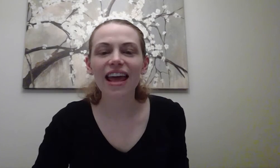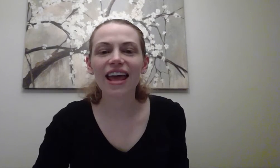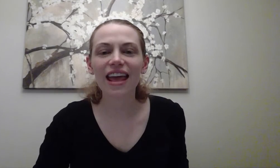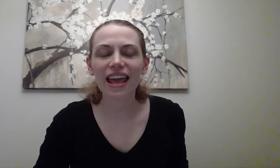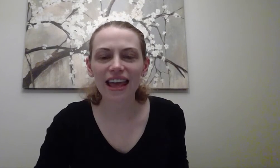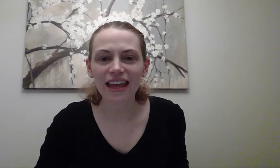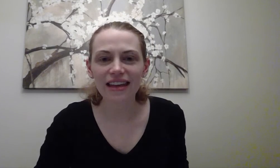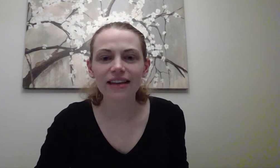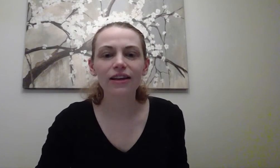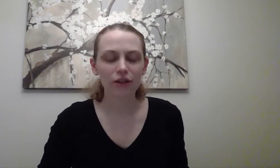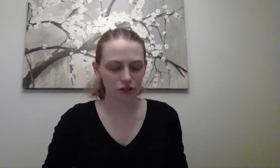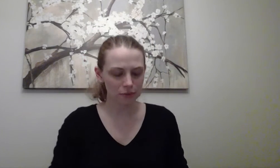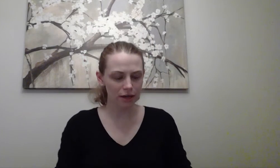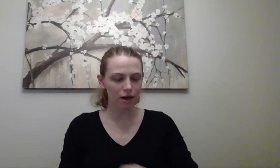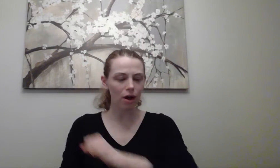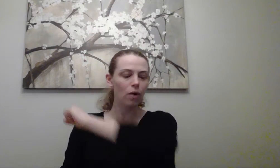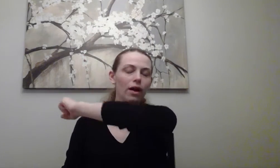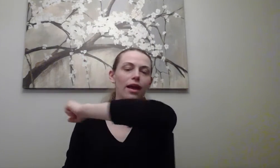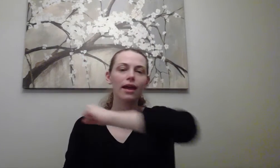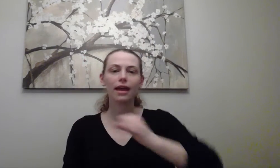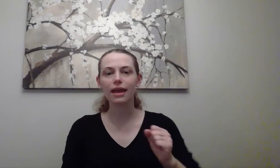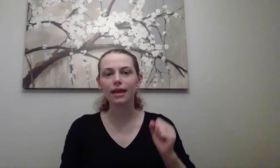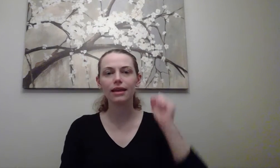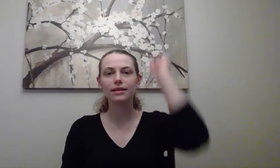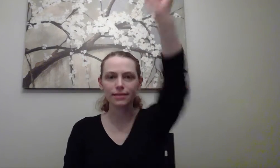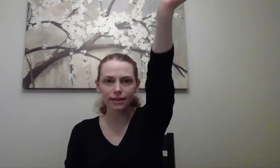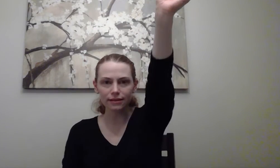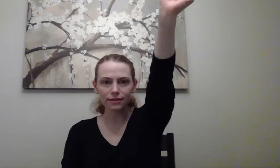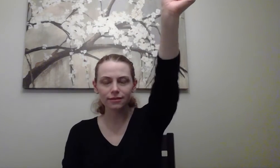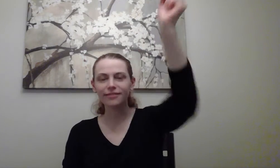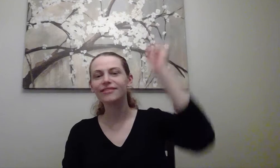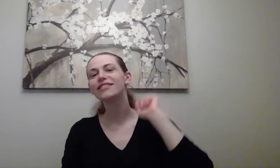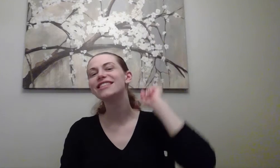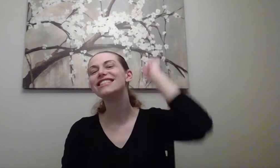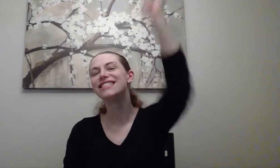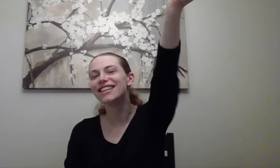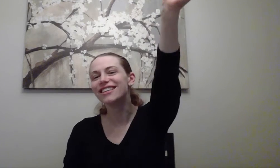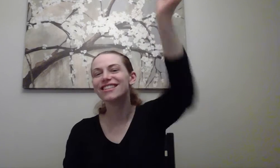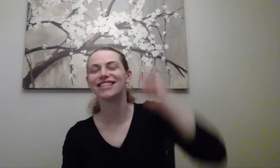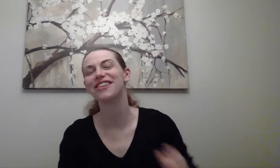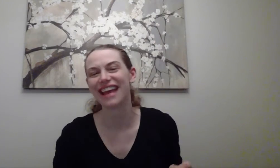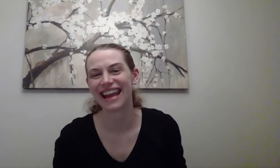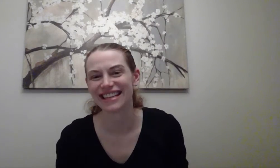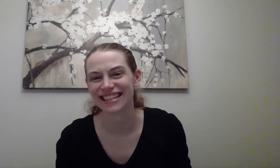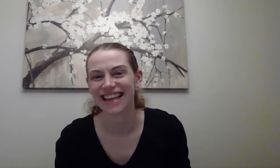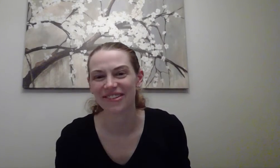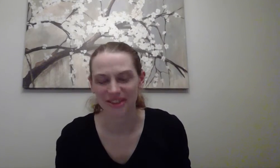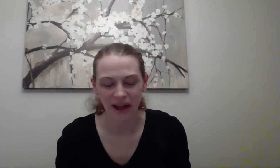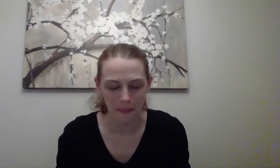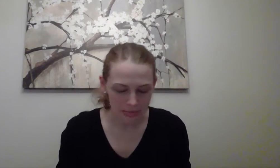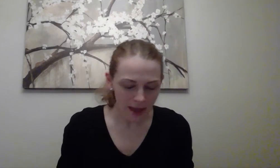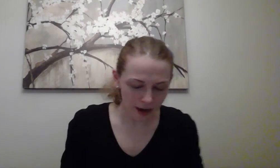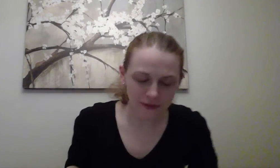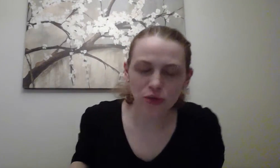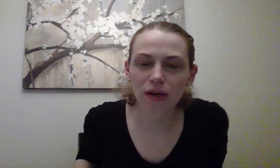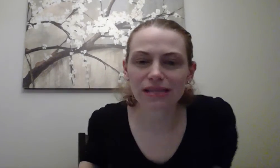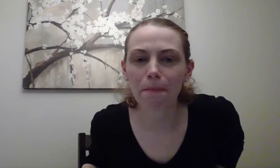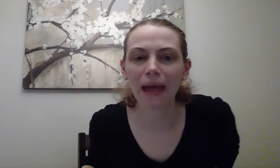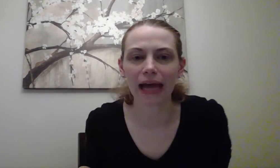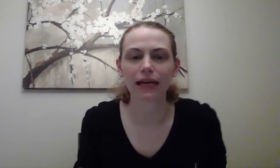hid, you would go hid. Duh. Duh. To hear that ending sound. Okay? Our first word is pick.